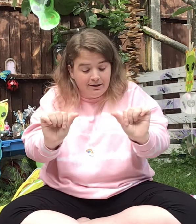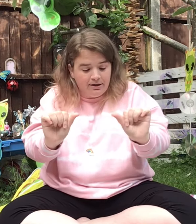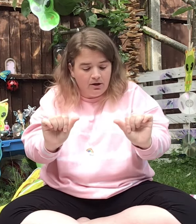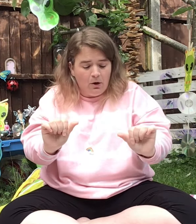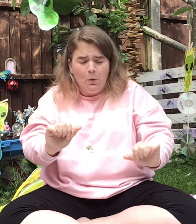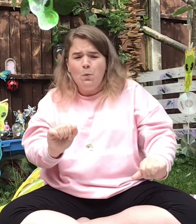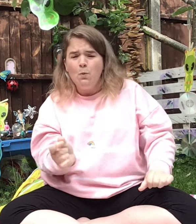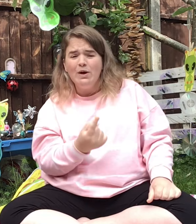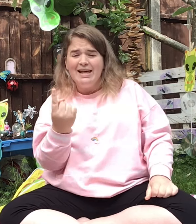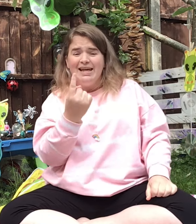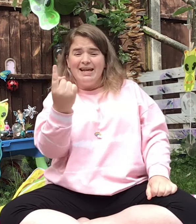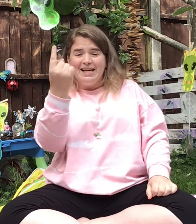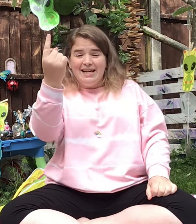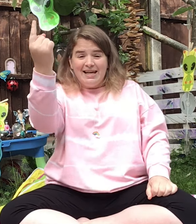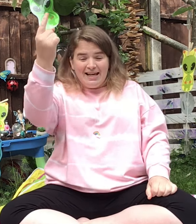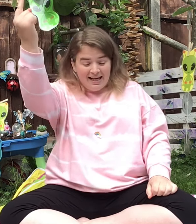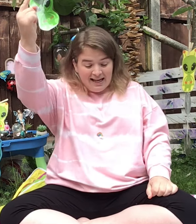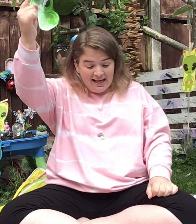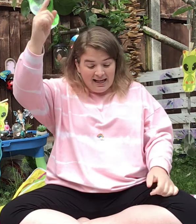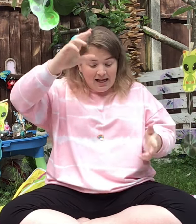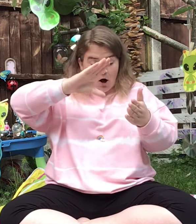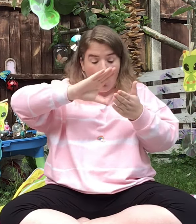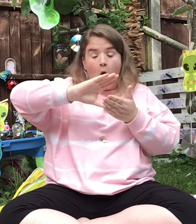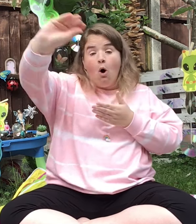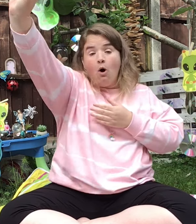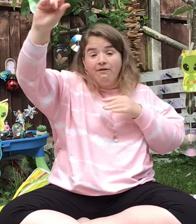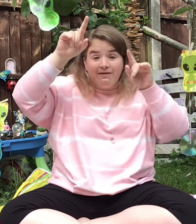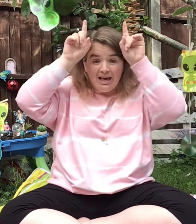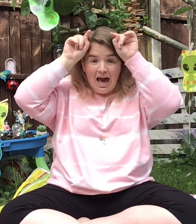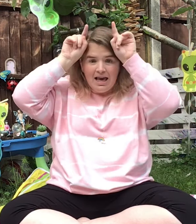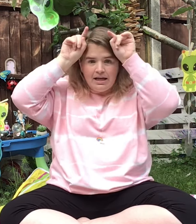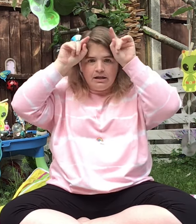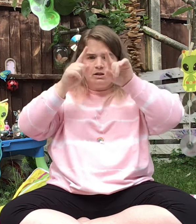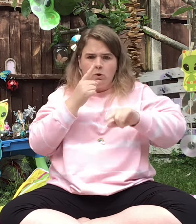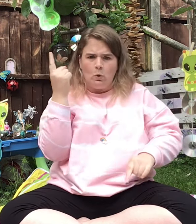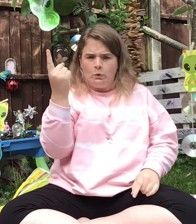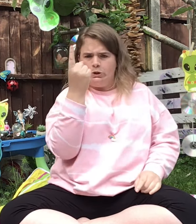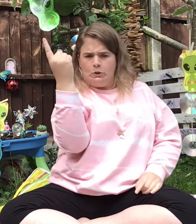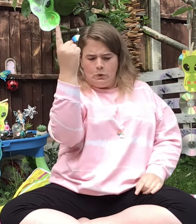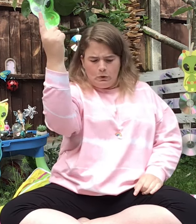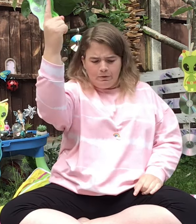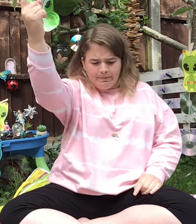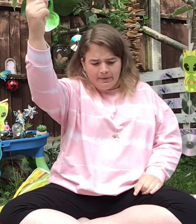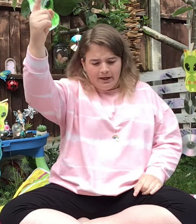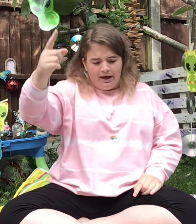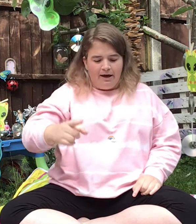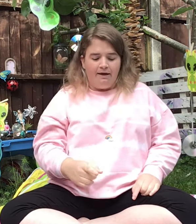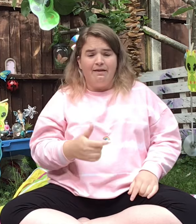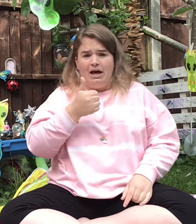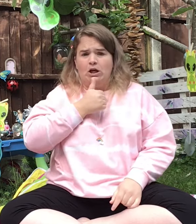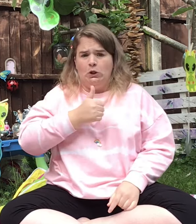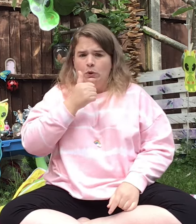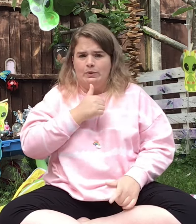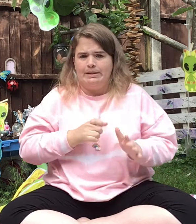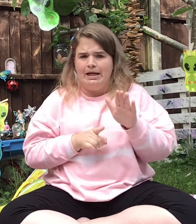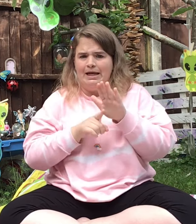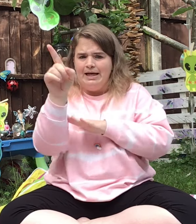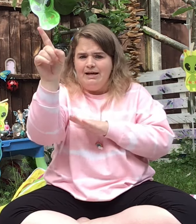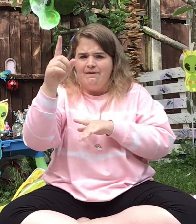Wheeeee! Off the aliens all zoom. They're used to leaving